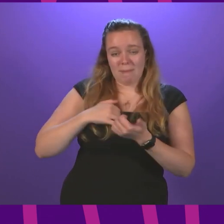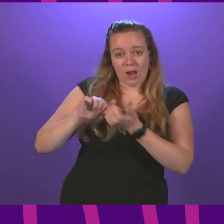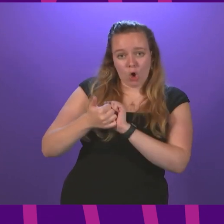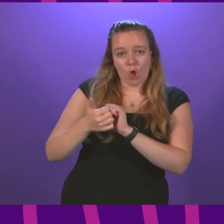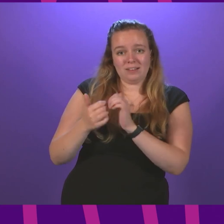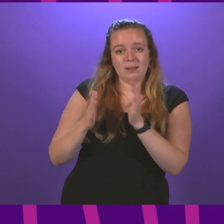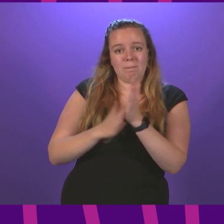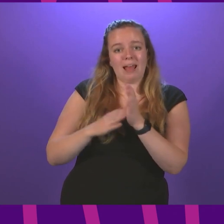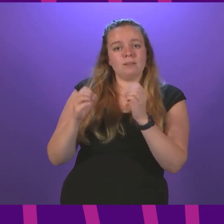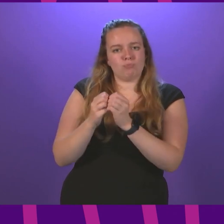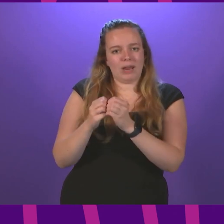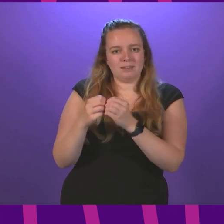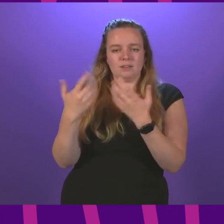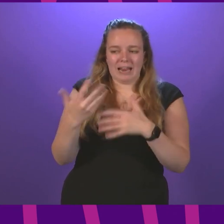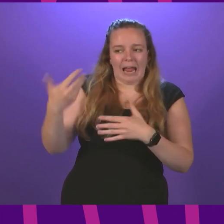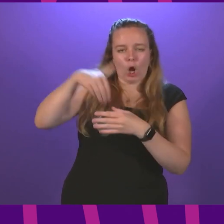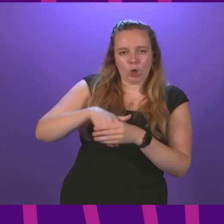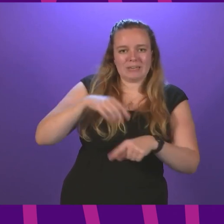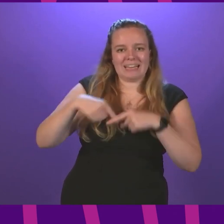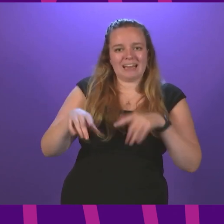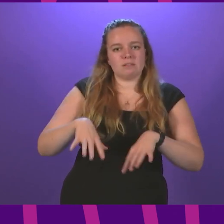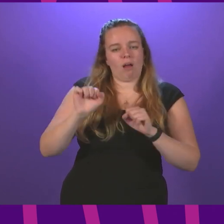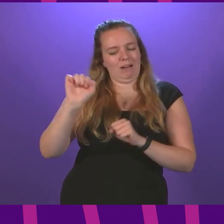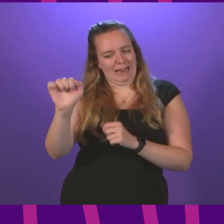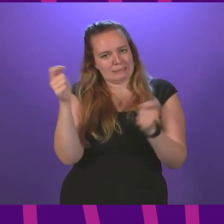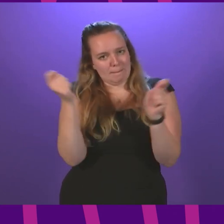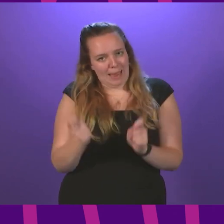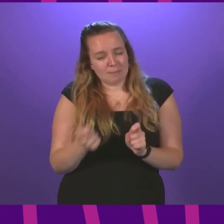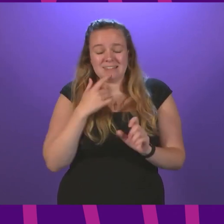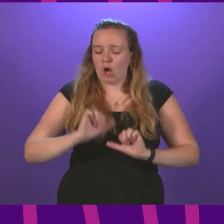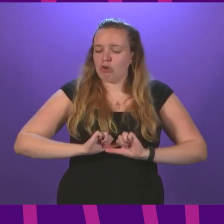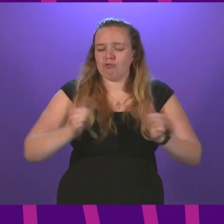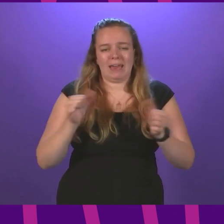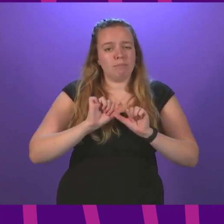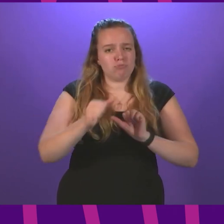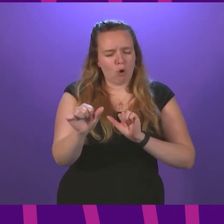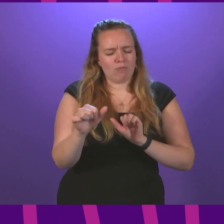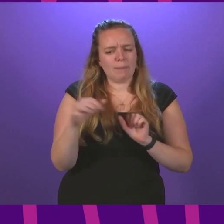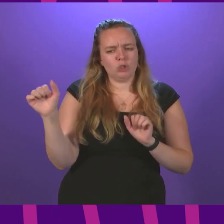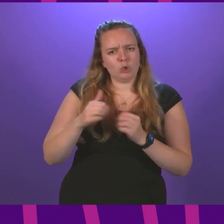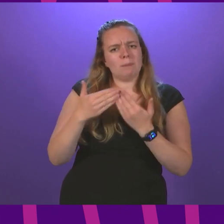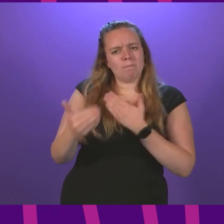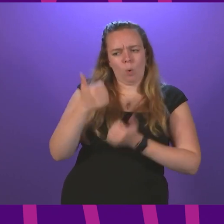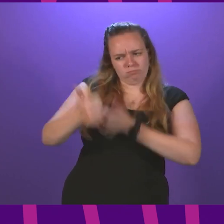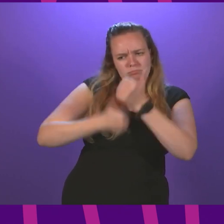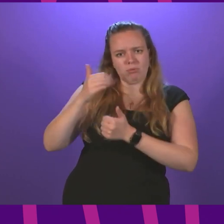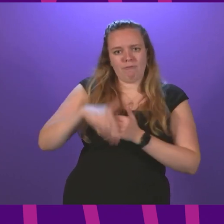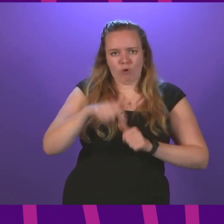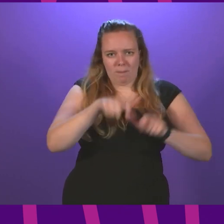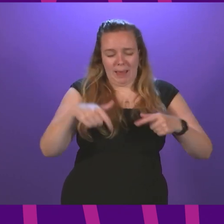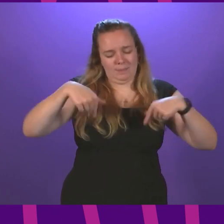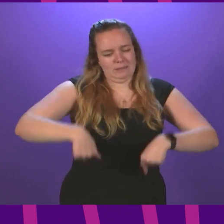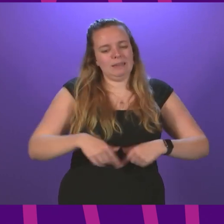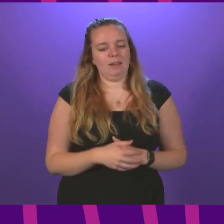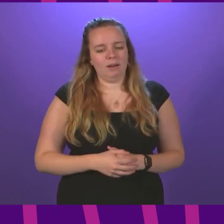Myles Briggs has included Kickstart in his amendment. It is a great programme and it deserves more recognition from members from this